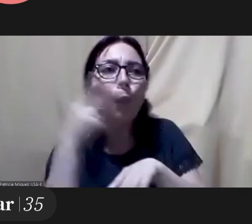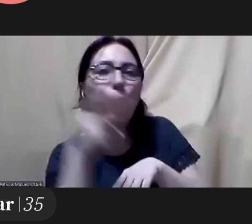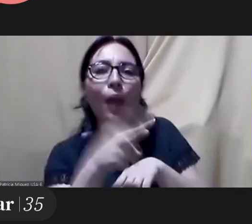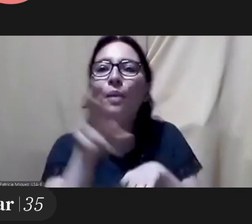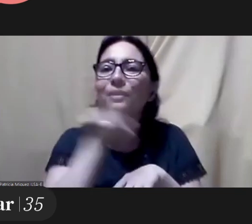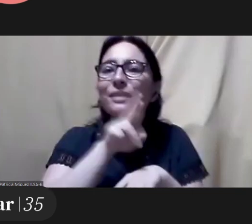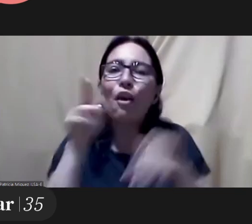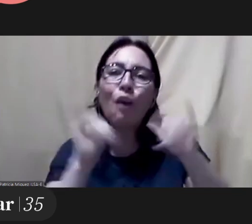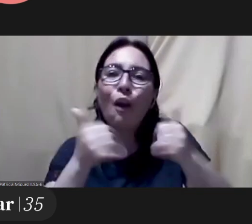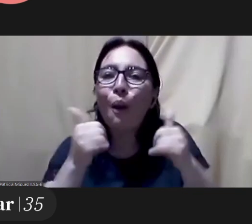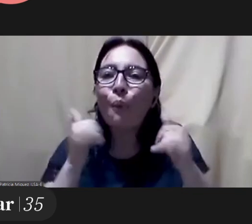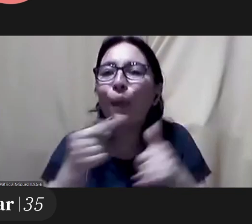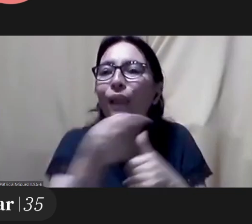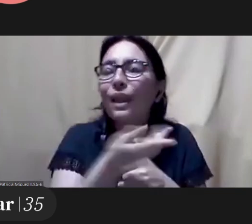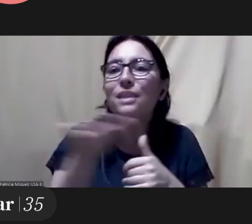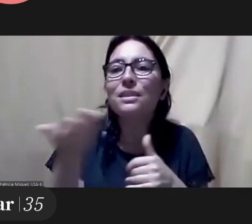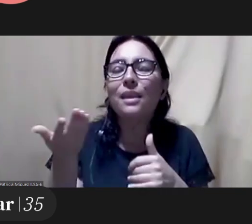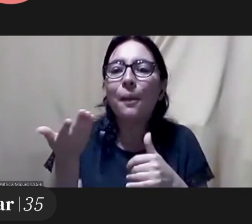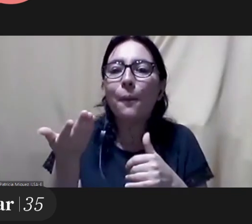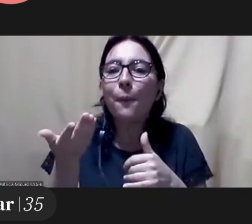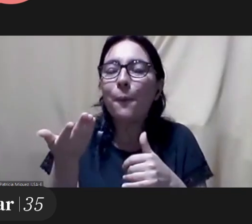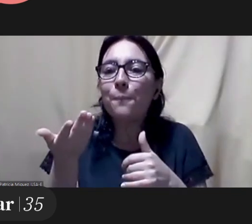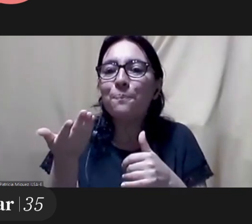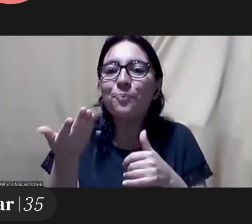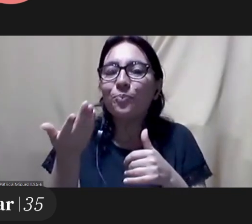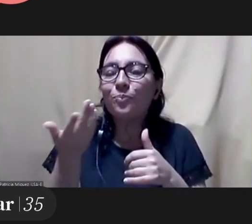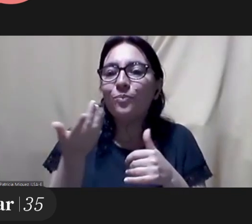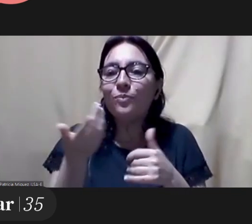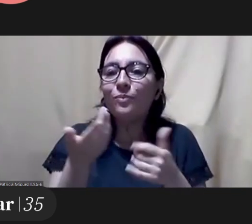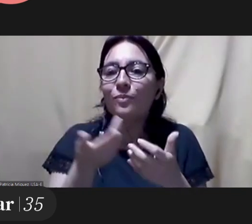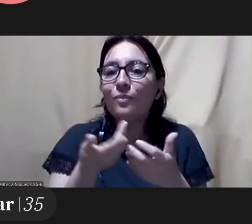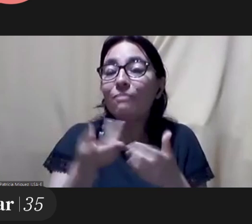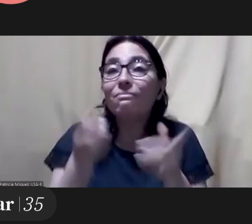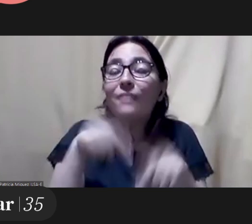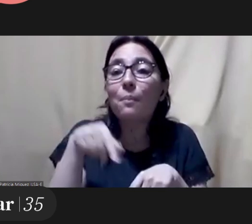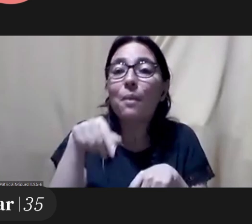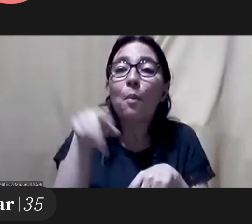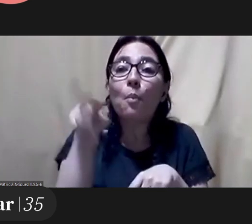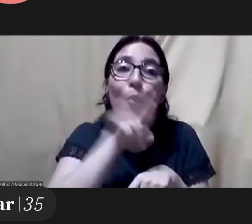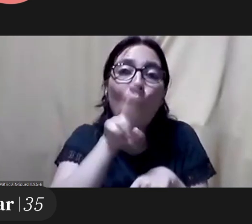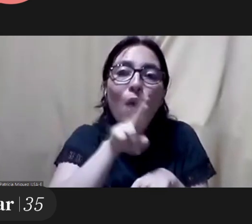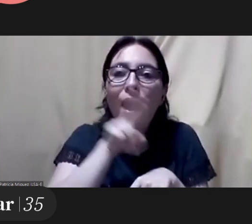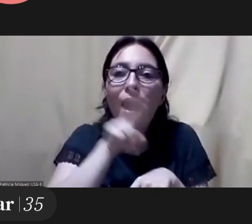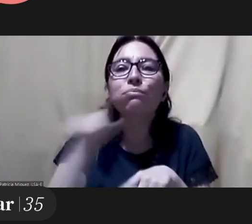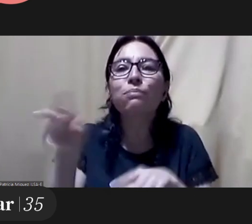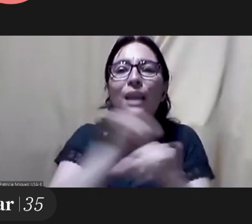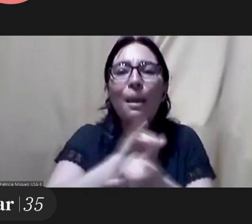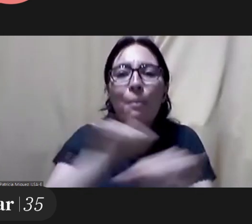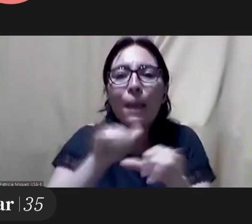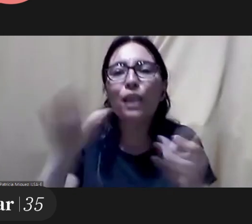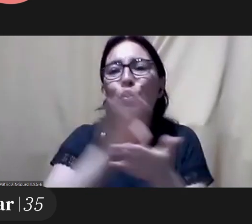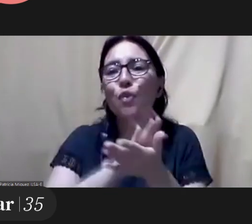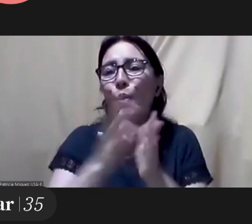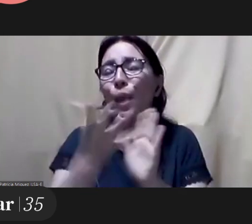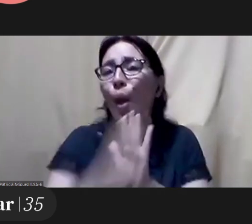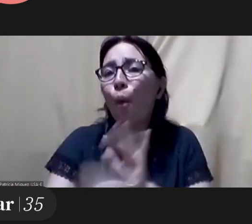we saw the young women participate and